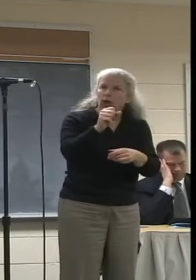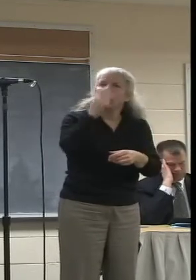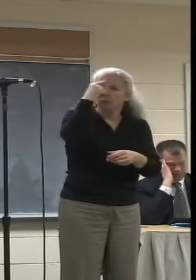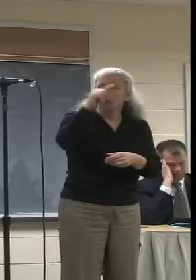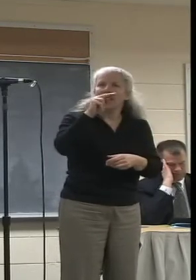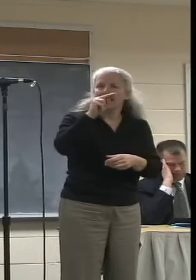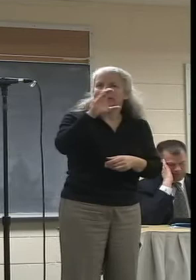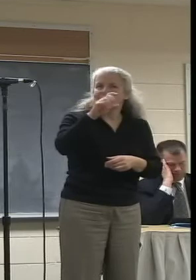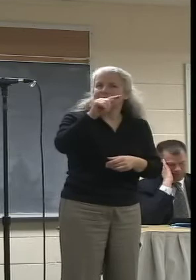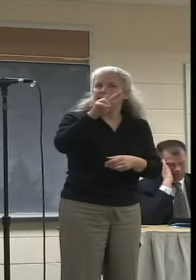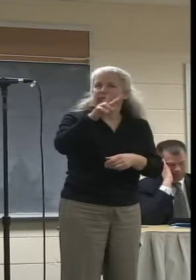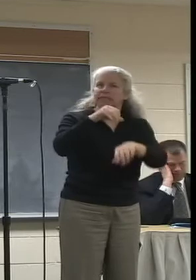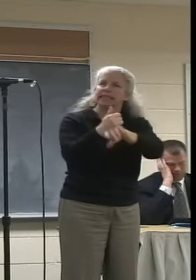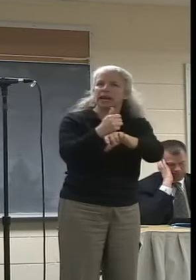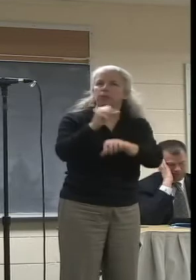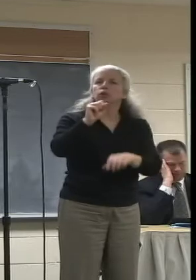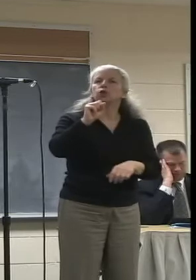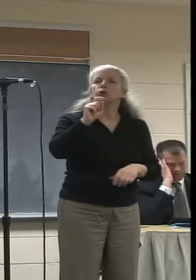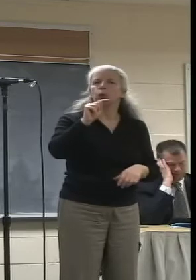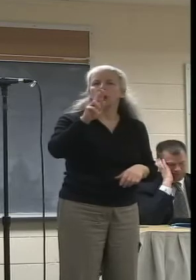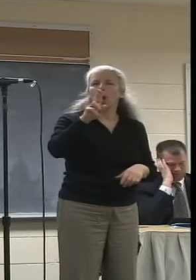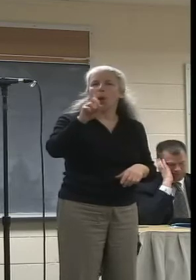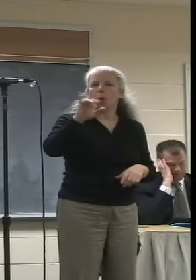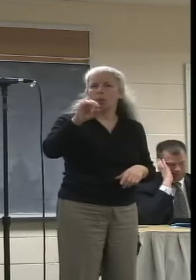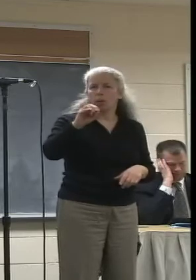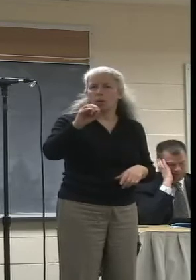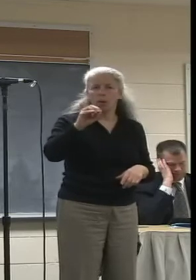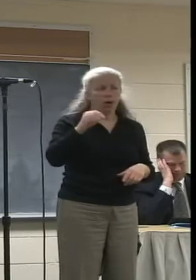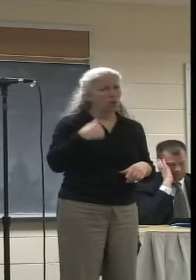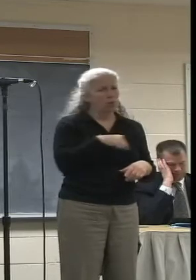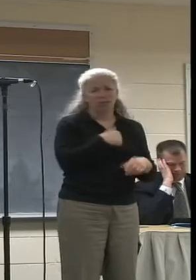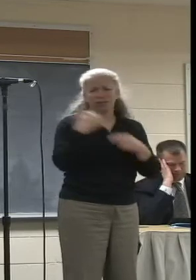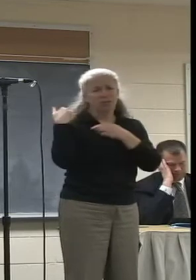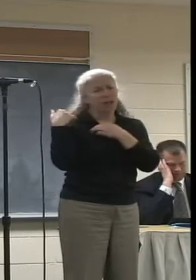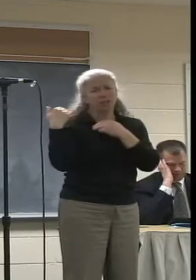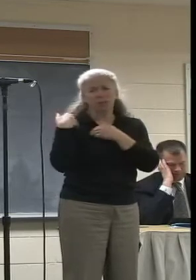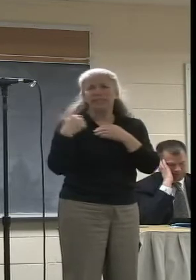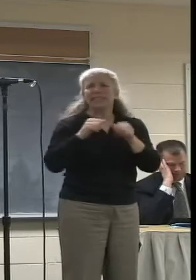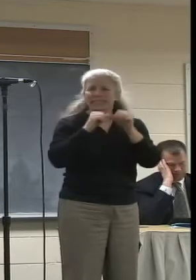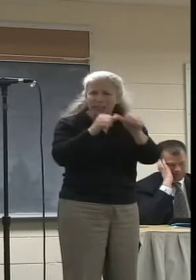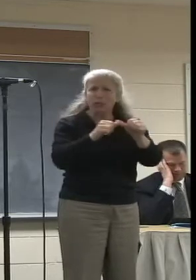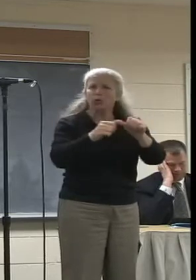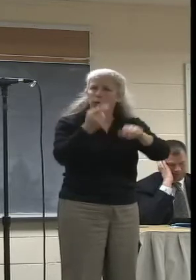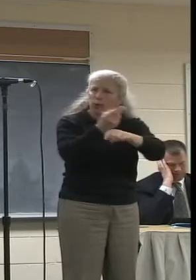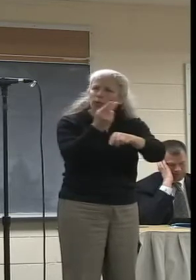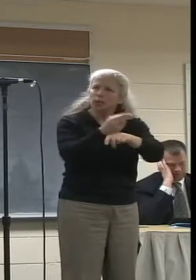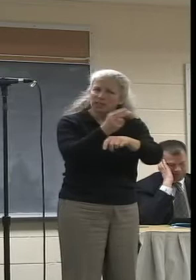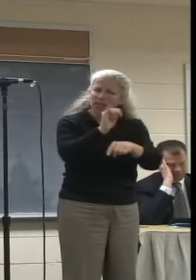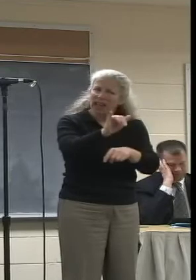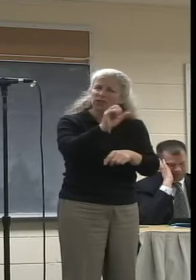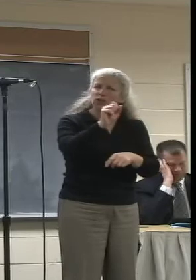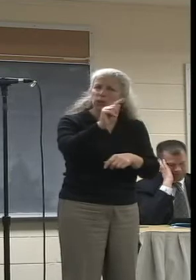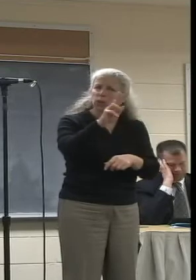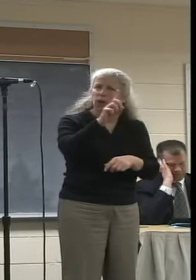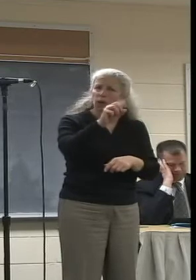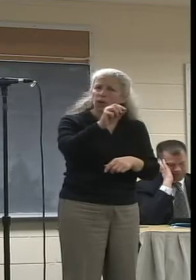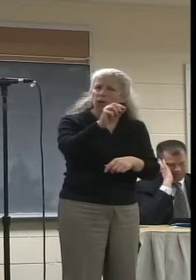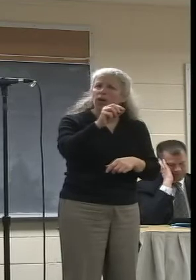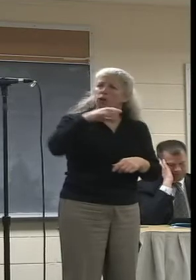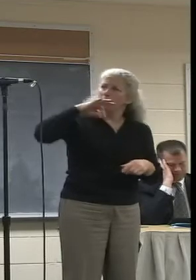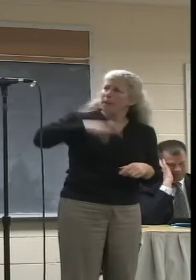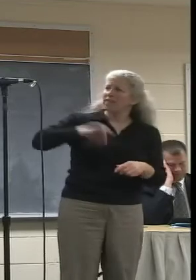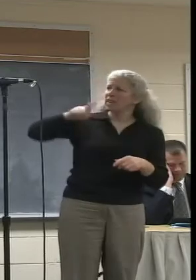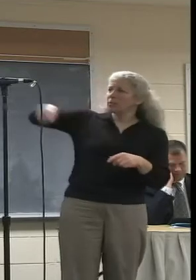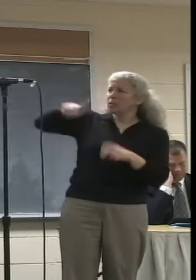be the studio. So I feel that we have a responsibility to continue to use that studio for the benefit of the citizens and the